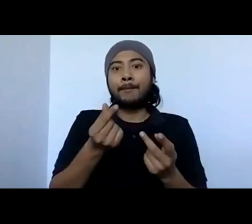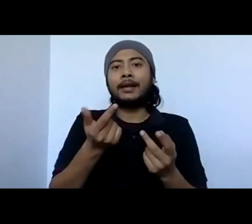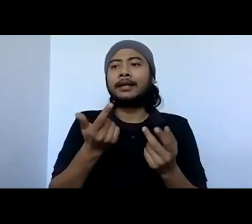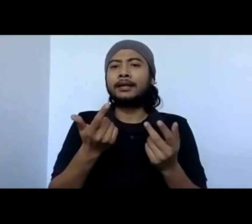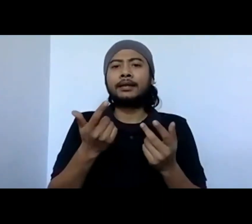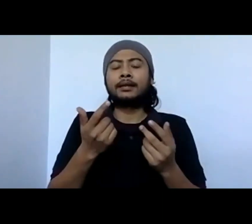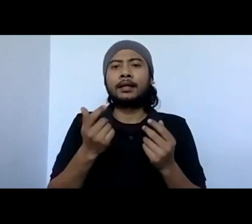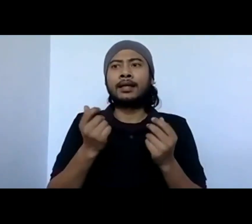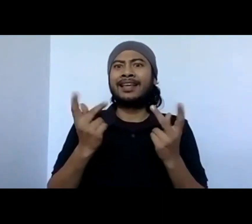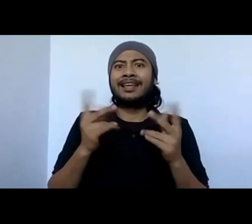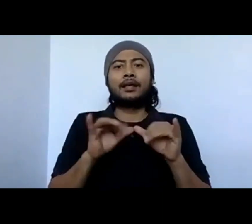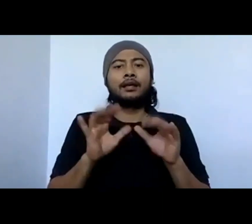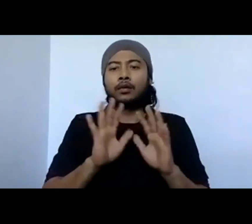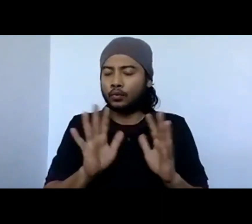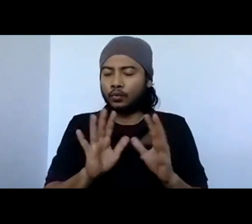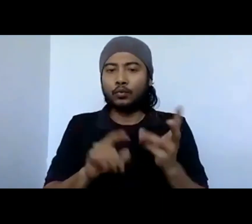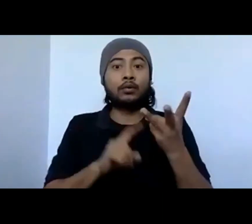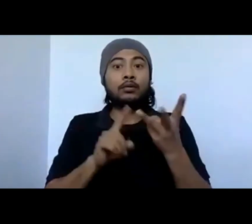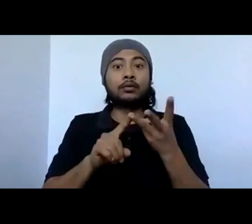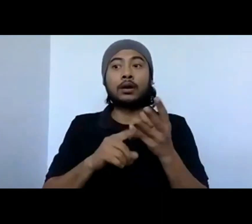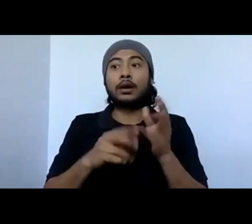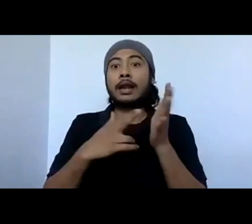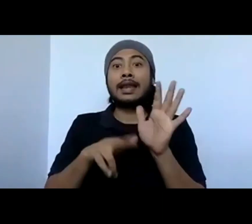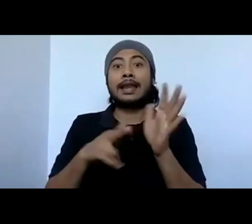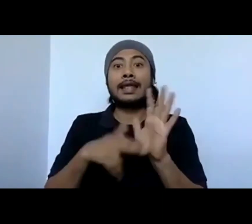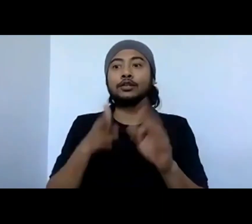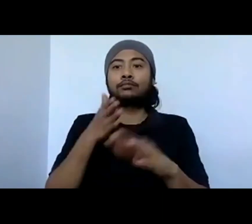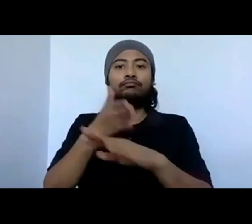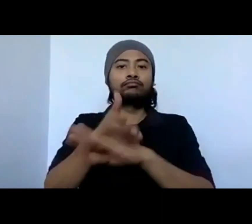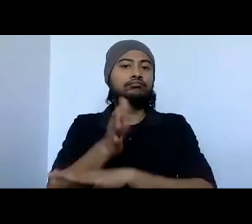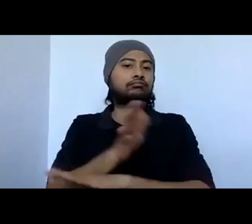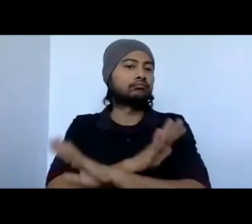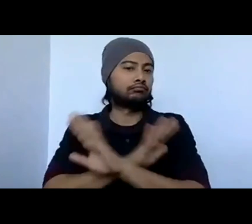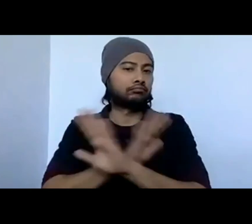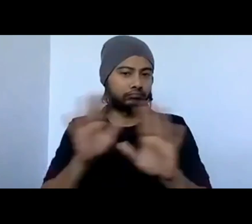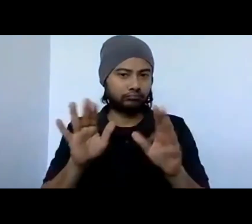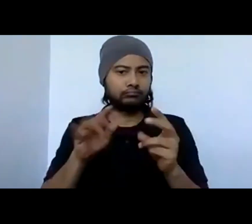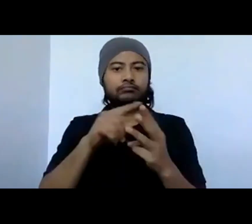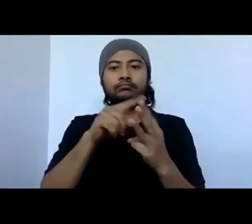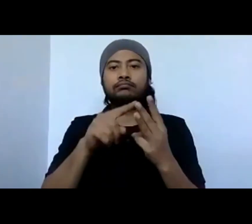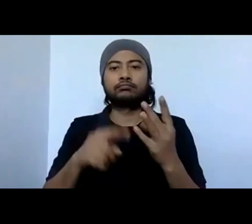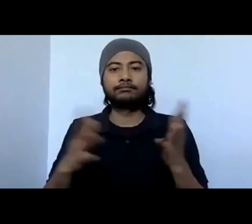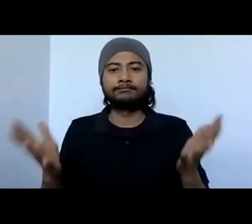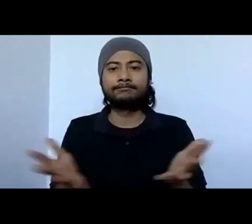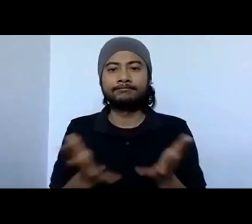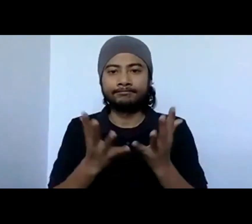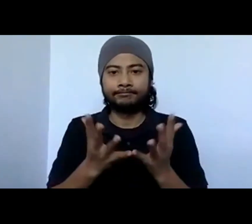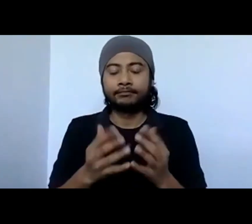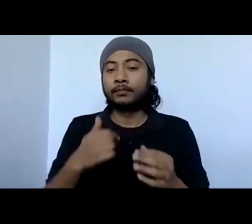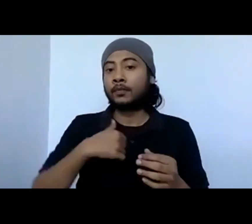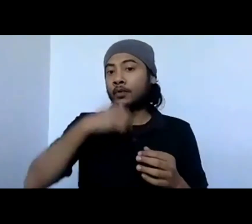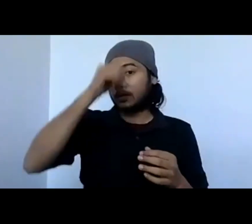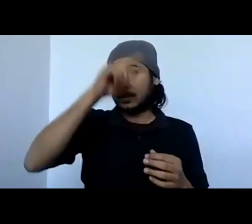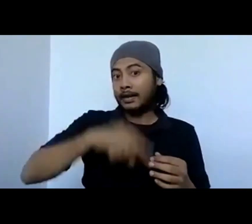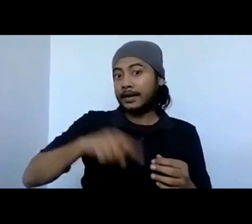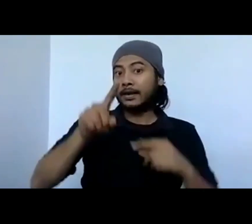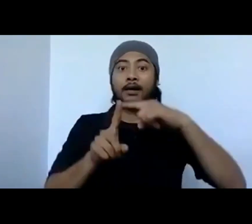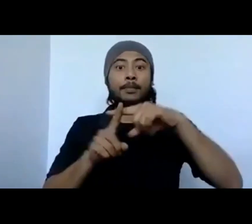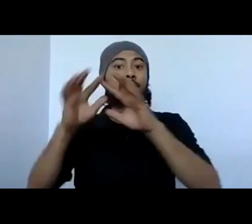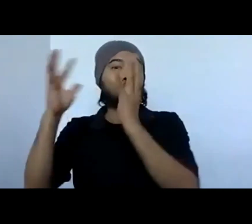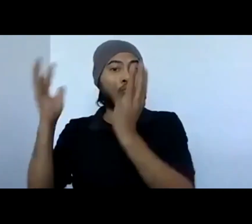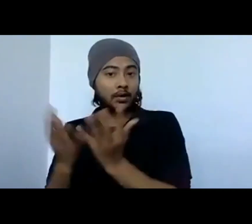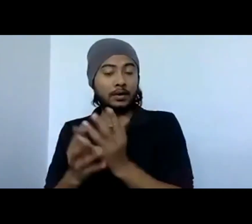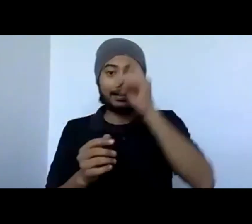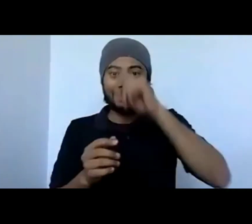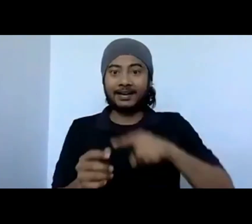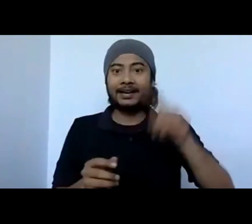borders. So, as I say, within and across borders, we have presently three offices in the country,